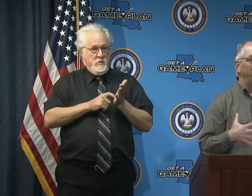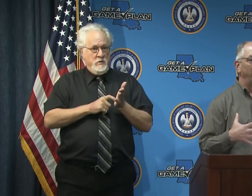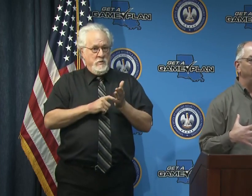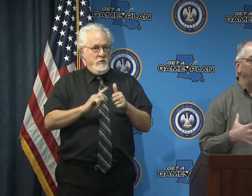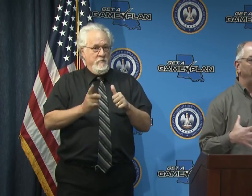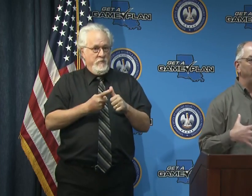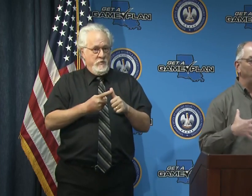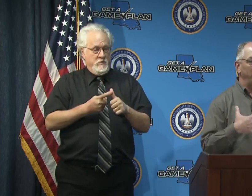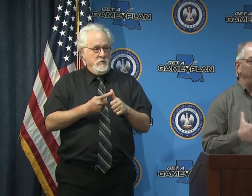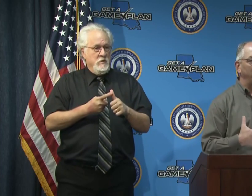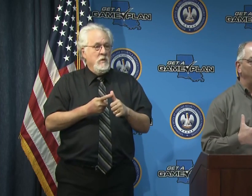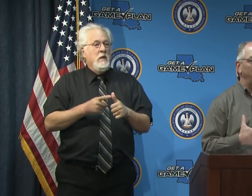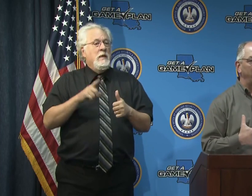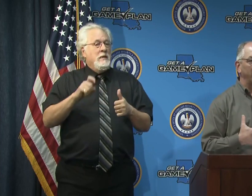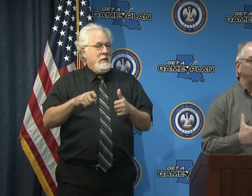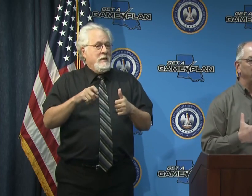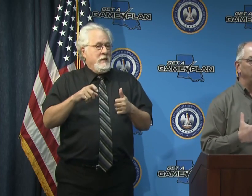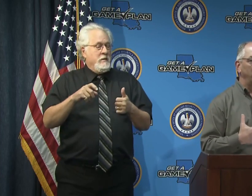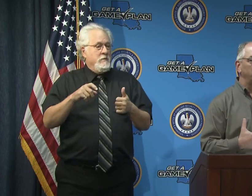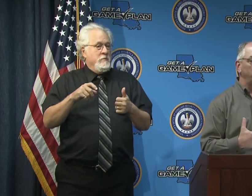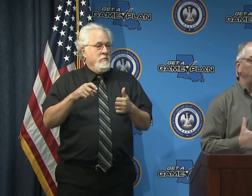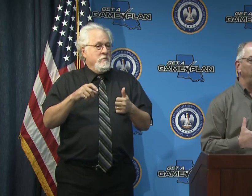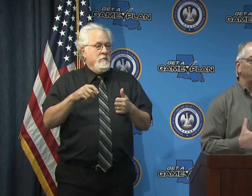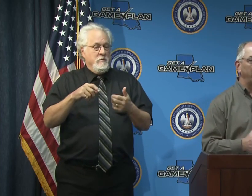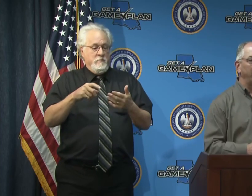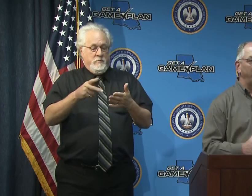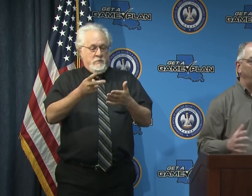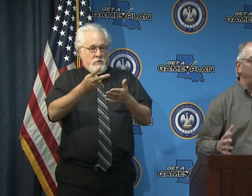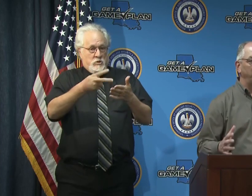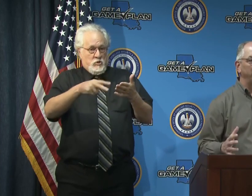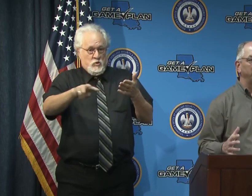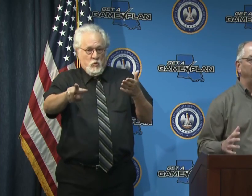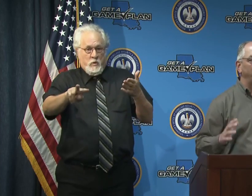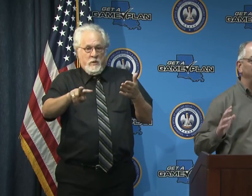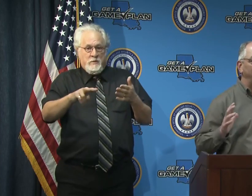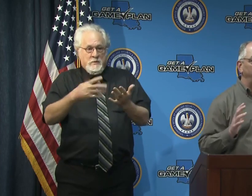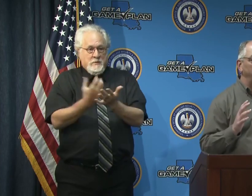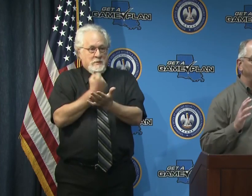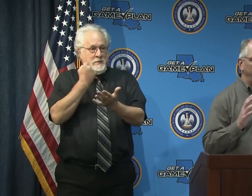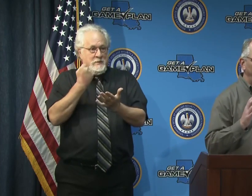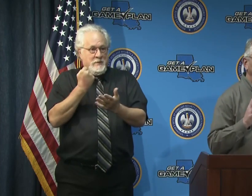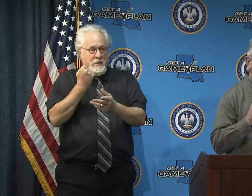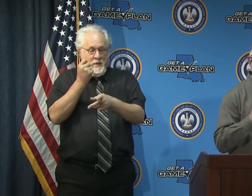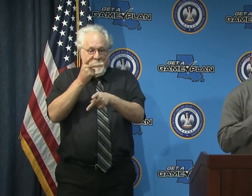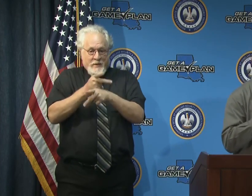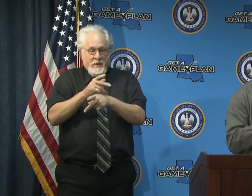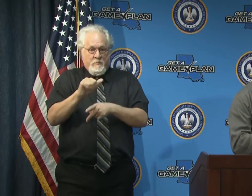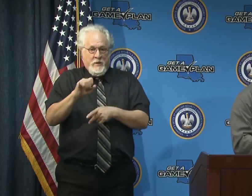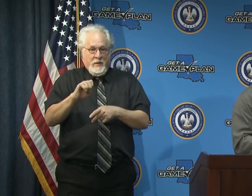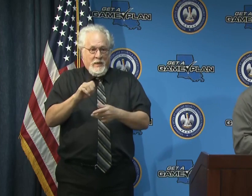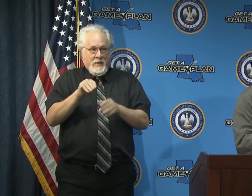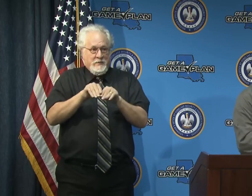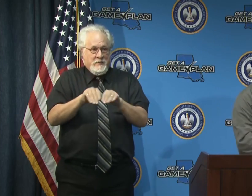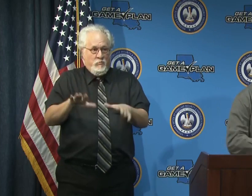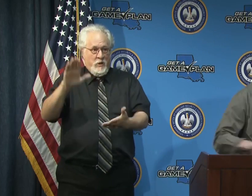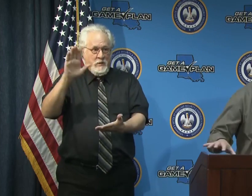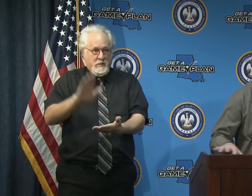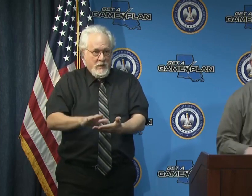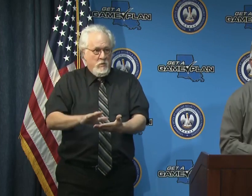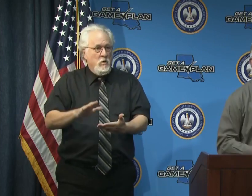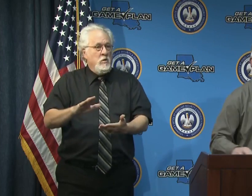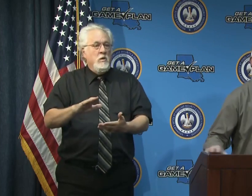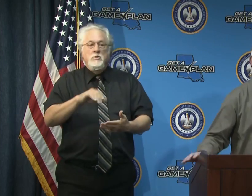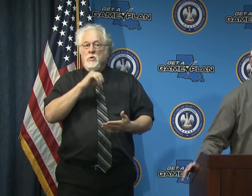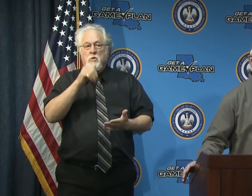um and that means we need to over the next two weeks take advantage of this time to keep the the case spread down uh so